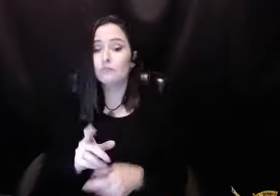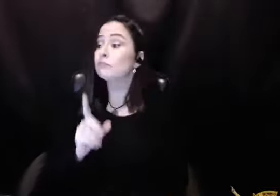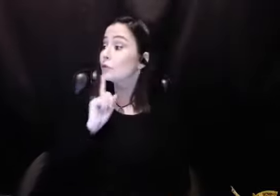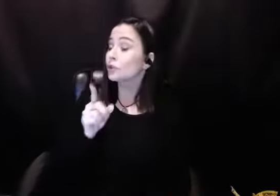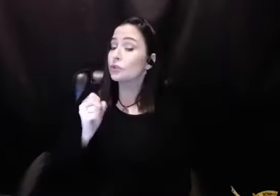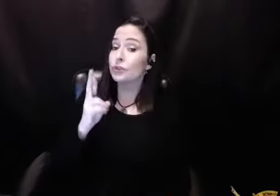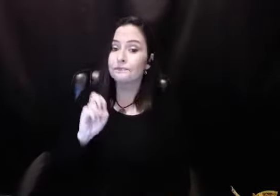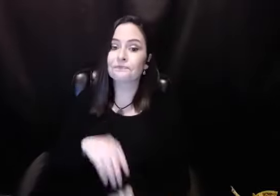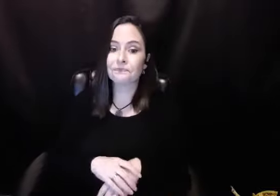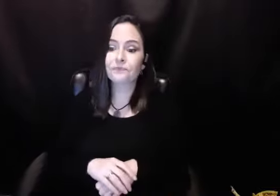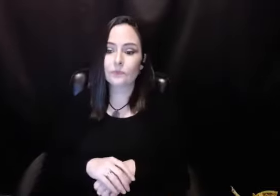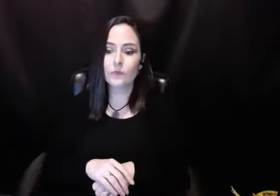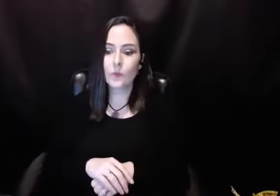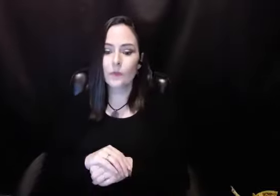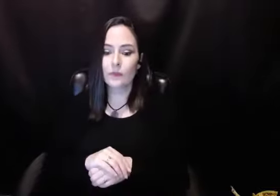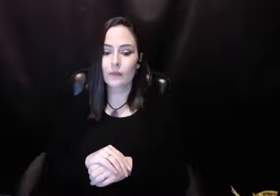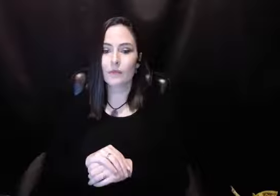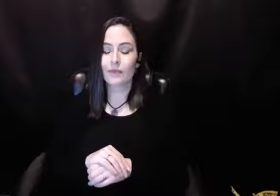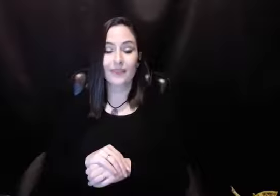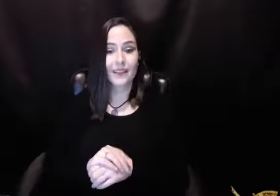wedding. You want to talk about the wedding? Sure.